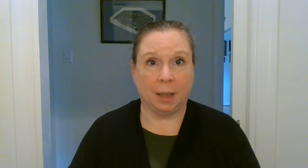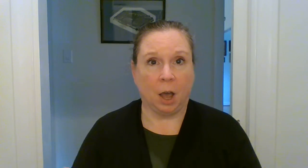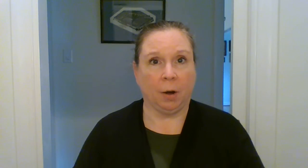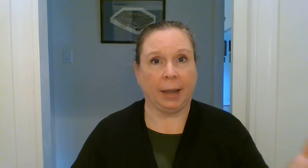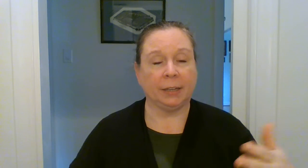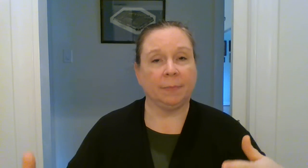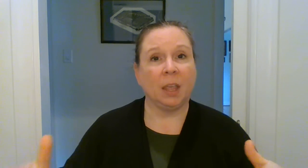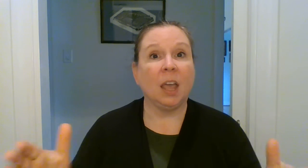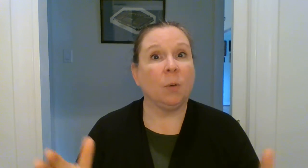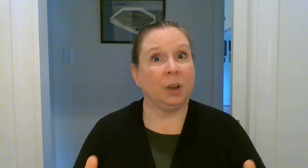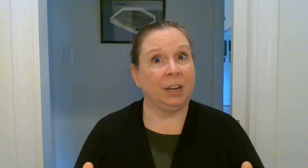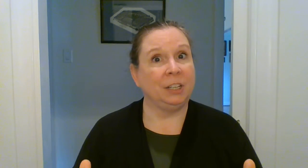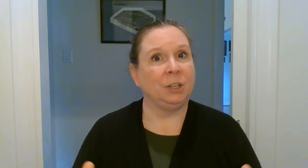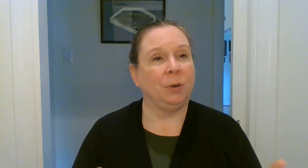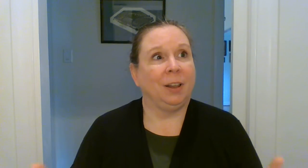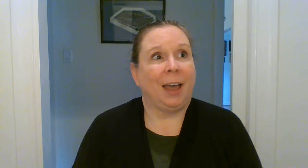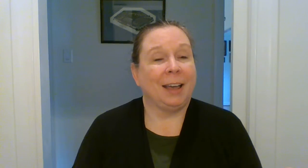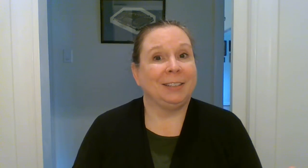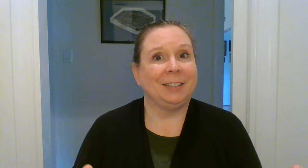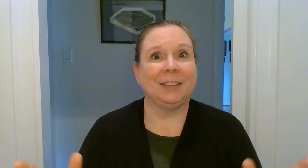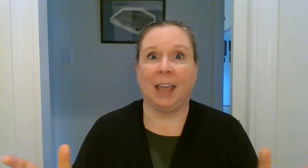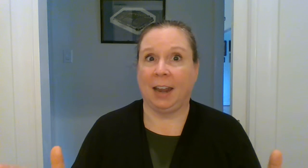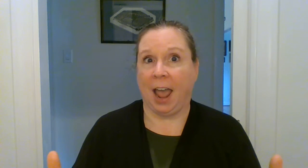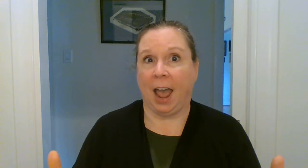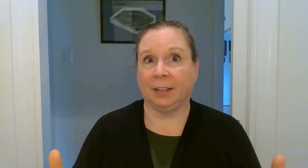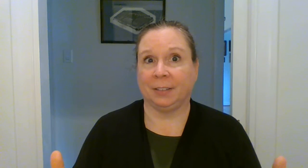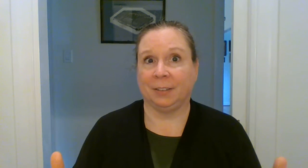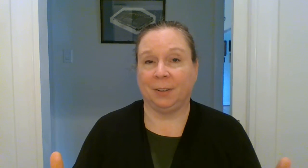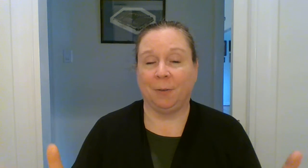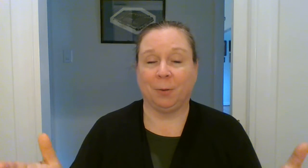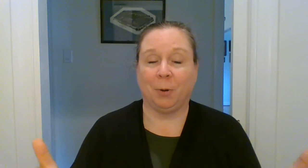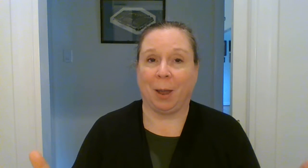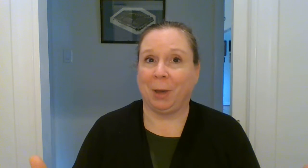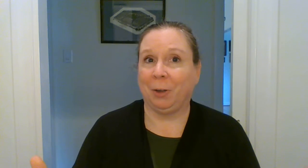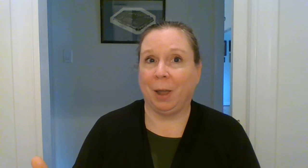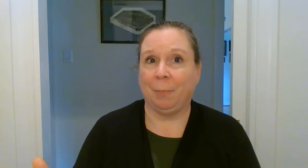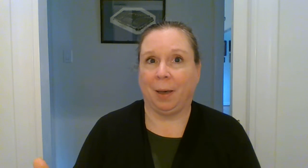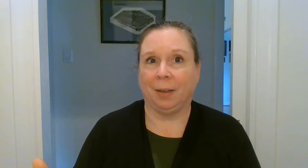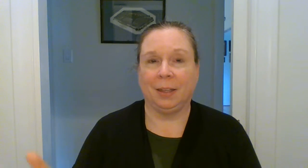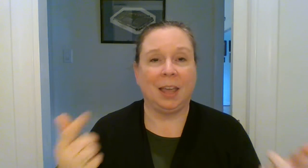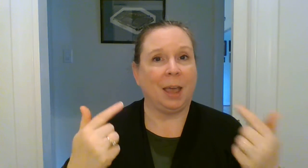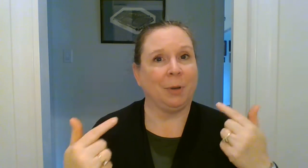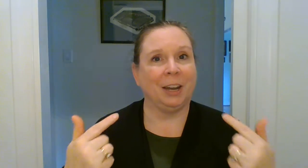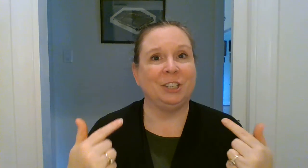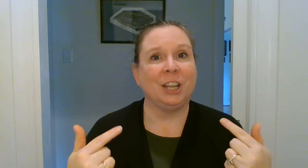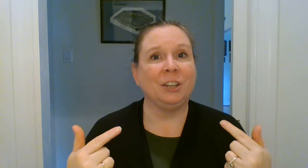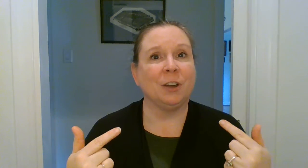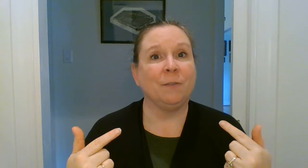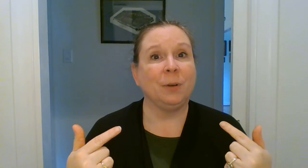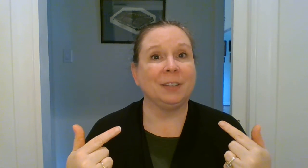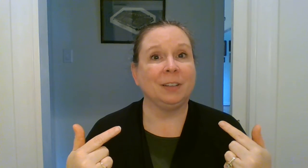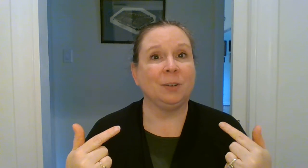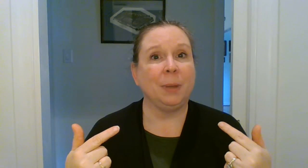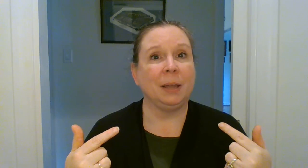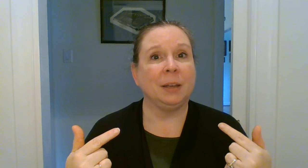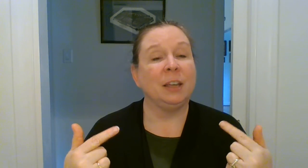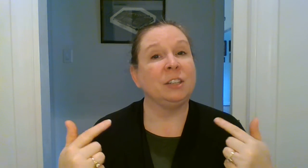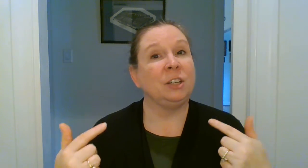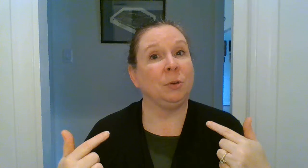All right we're going to do glasses and hats from Grandma and Grandpa and we're going to change our voice a little bit to do